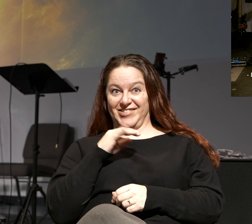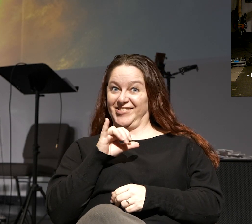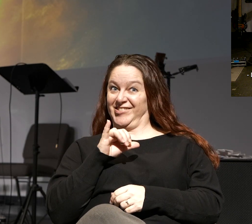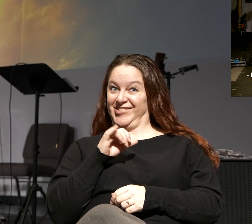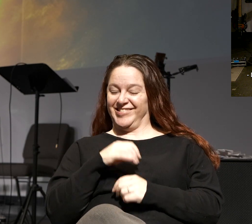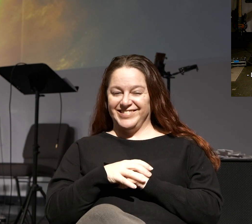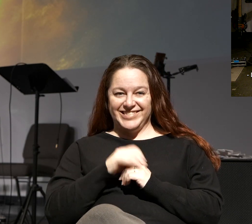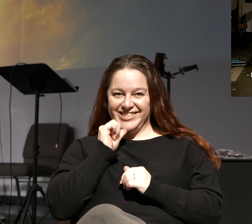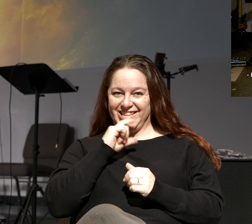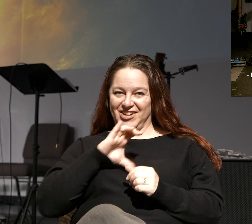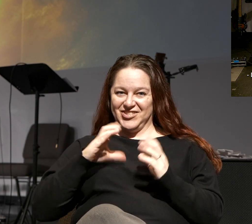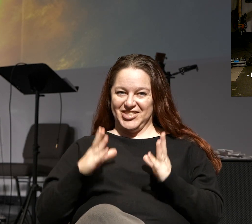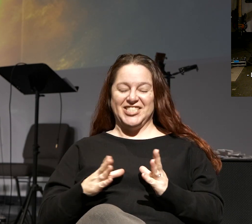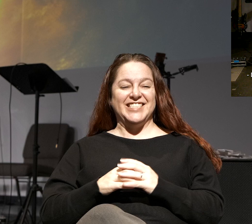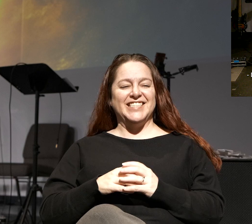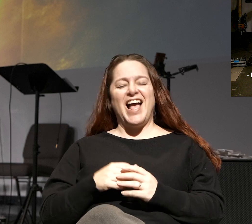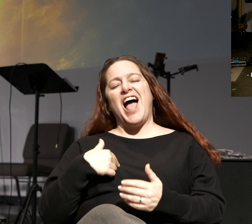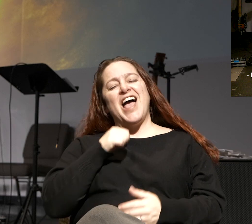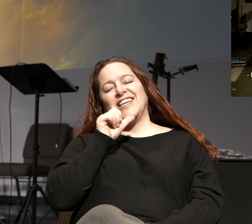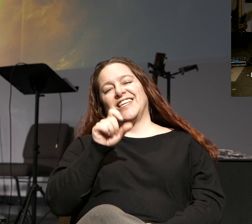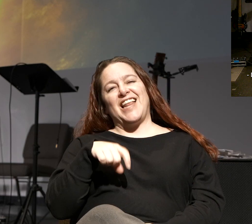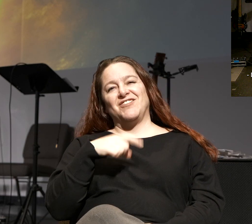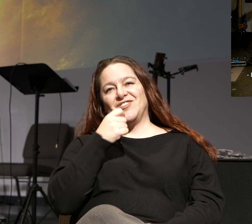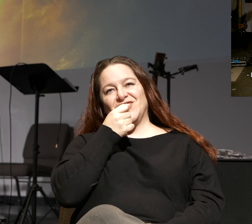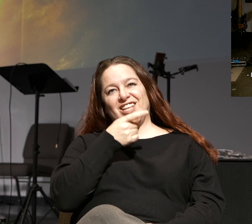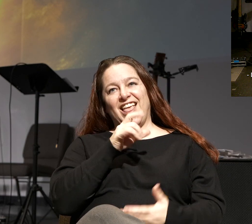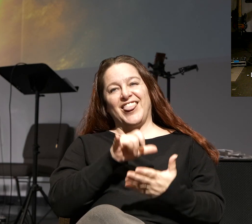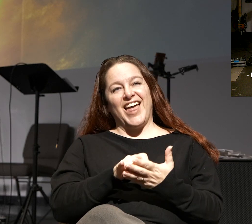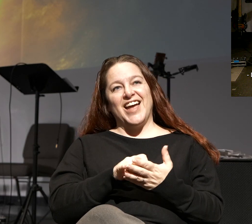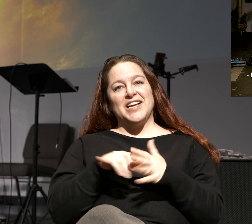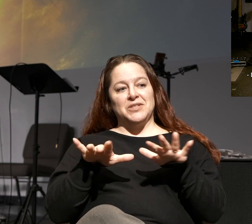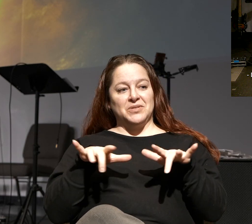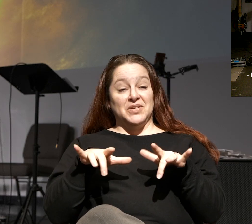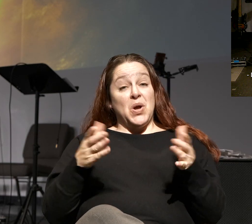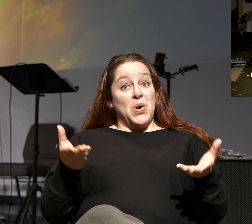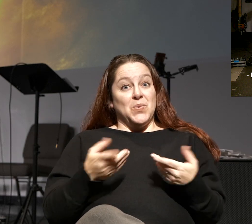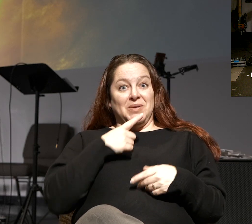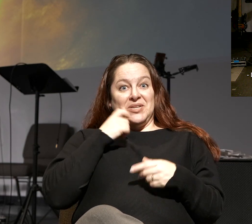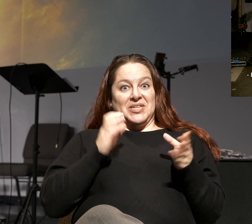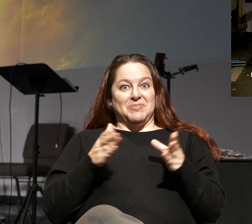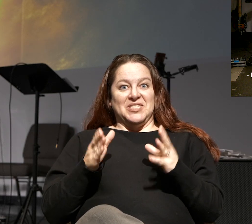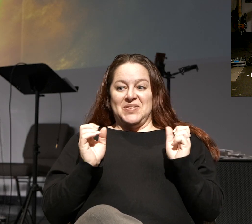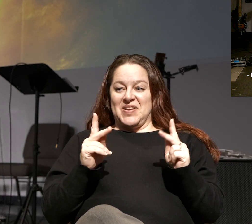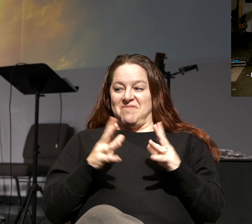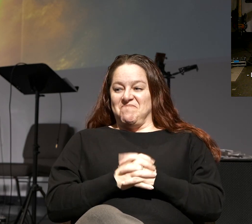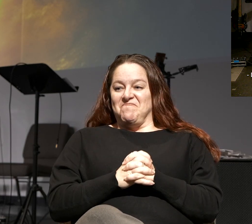Okay. I didn't have to say all that, and this is recorded. Welcome to Desert Breeze. Okay.